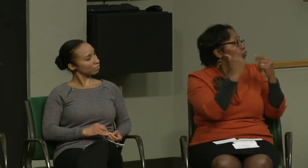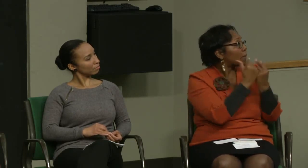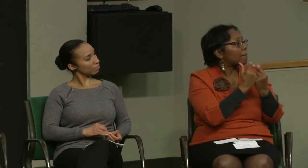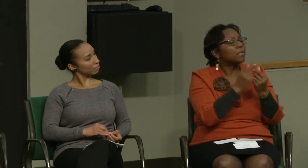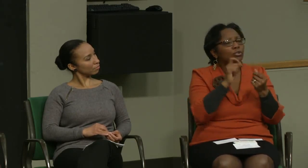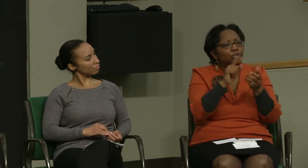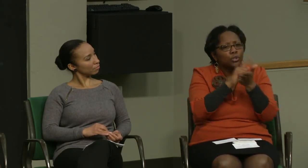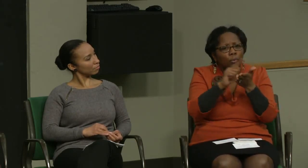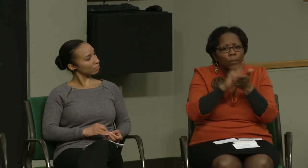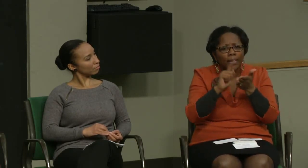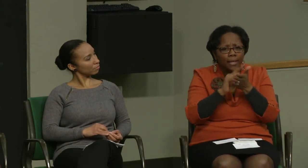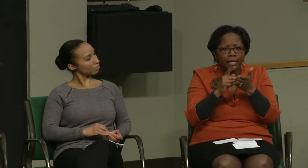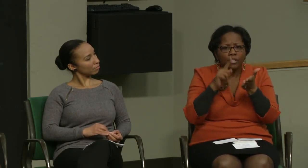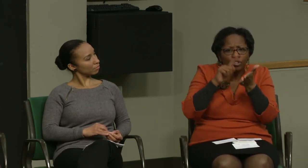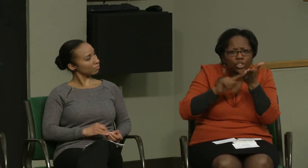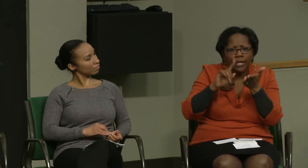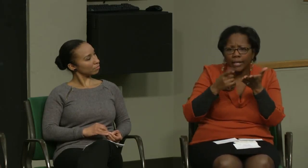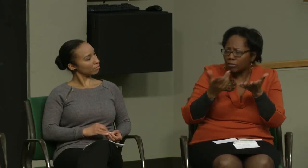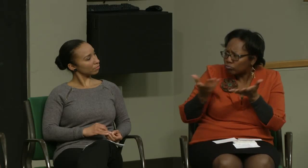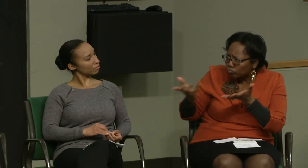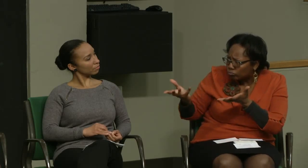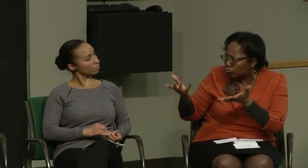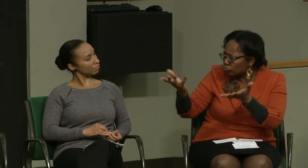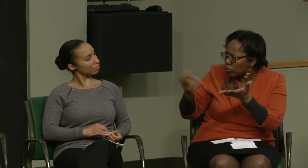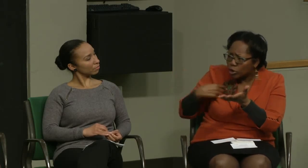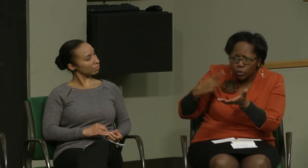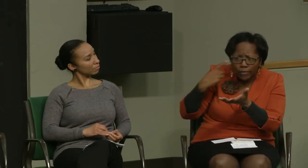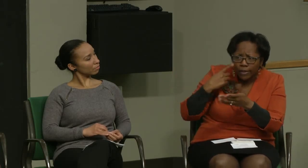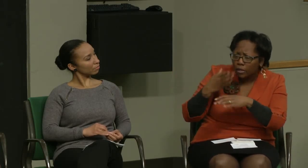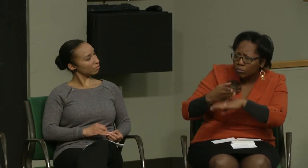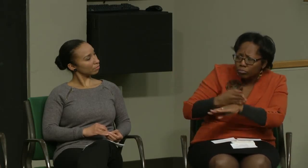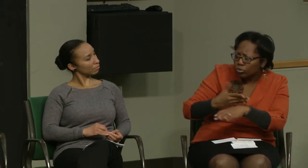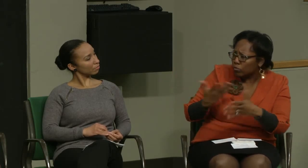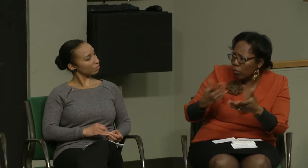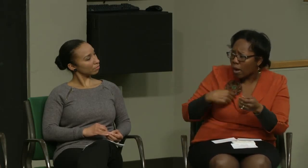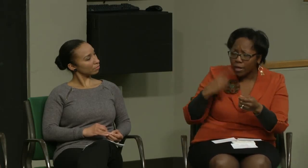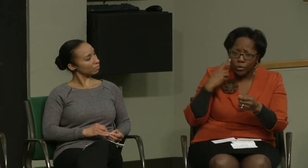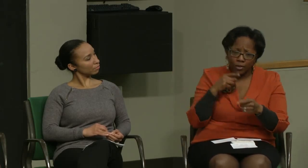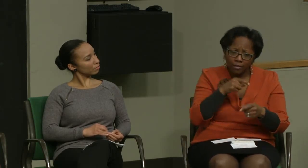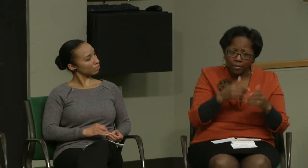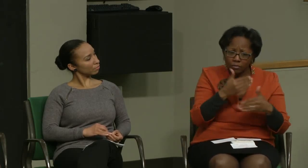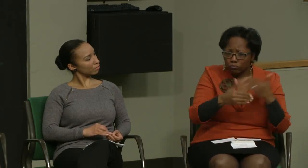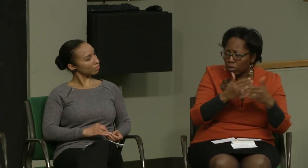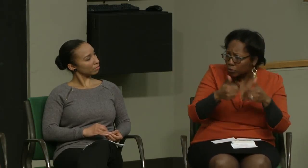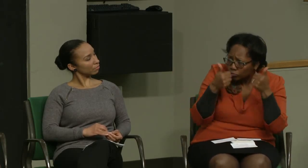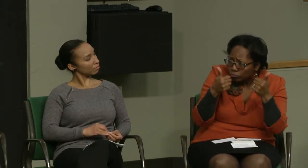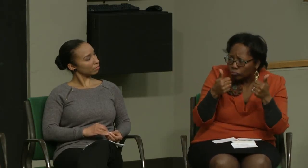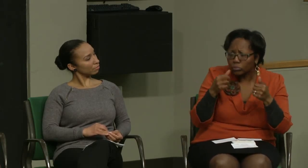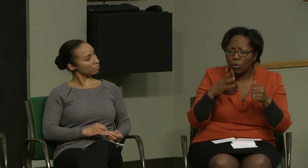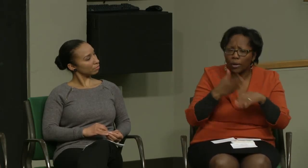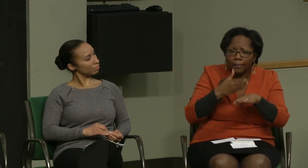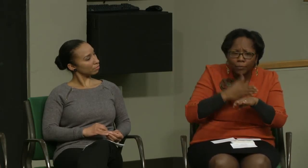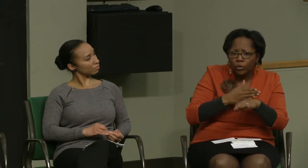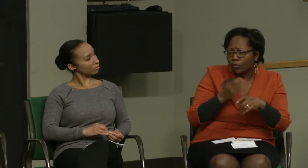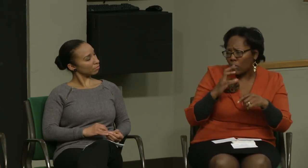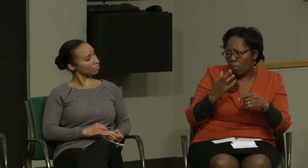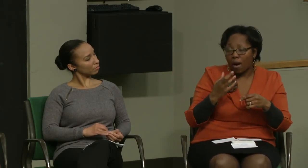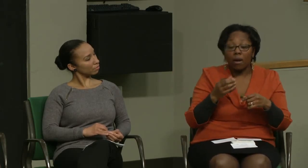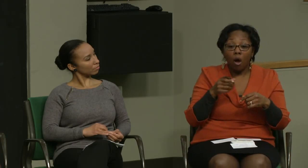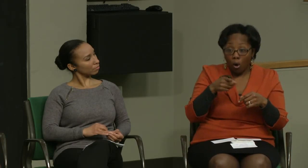or knowledge or expertise. But every week, your group should check in with each other and talk about your progress, your improvement,